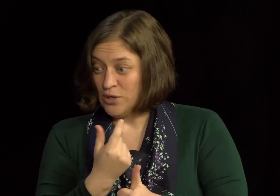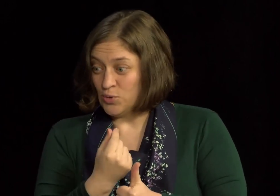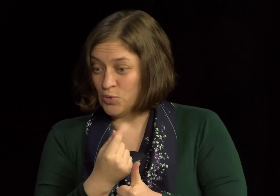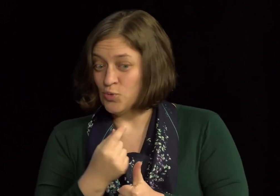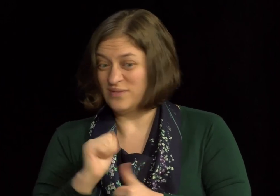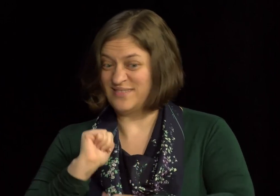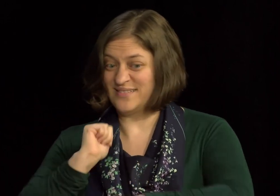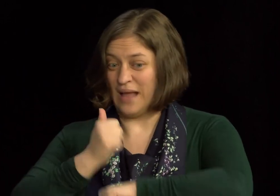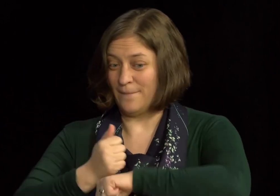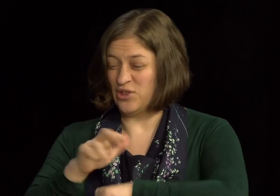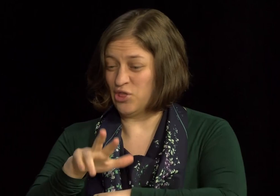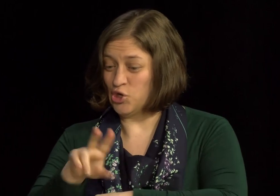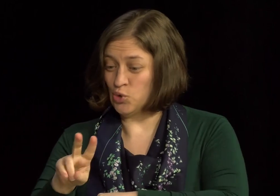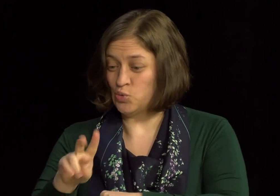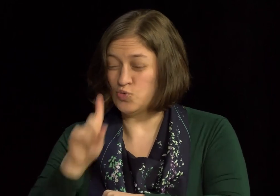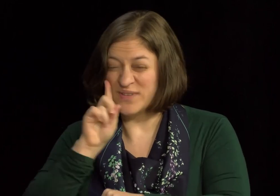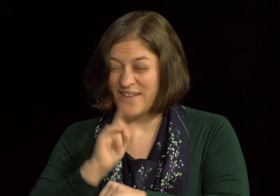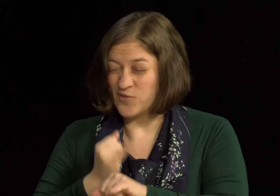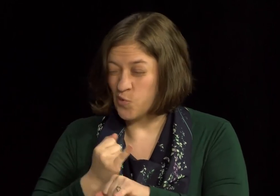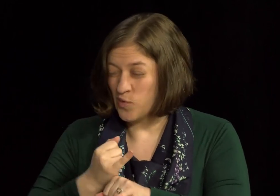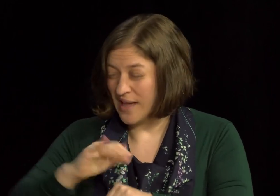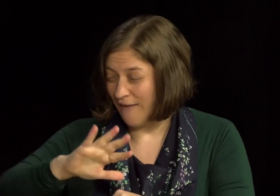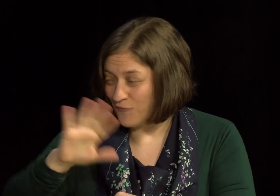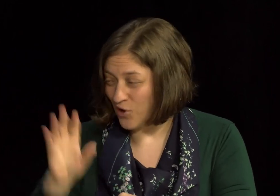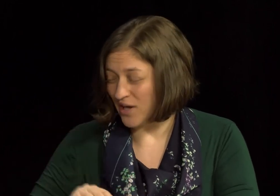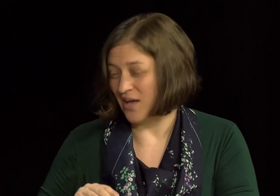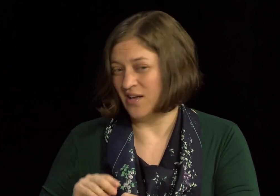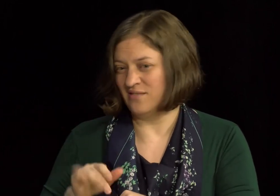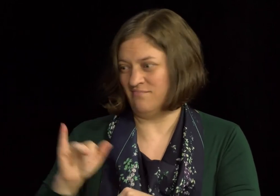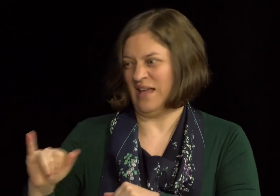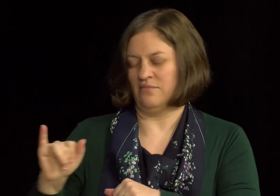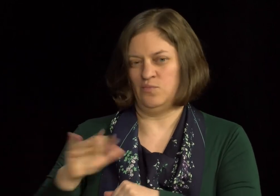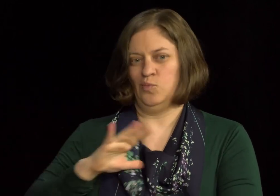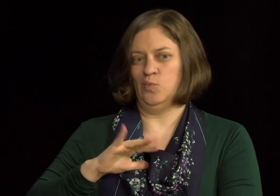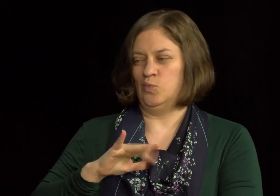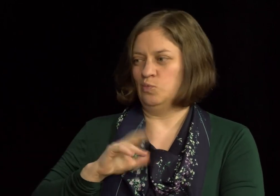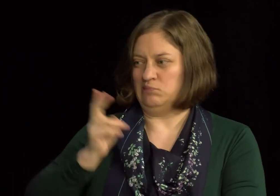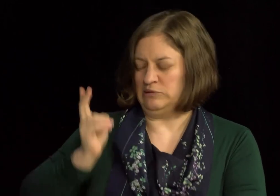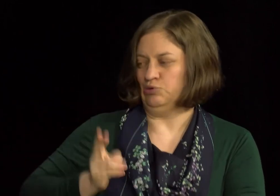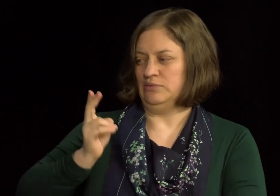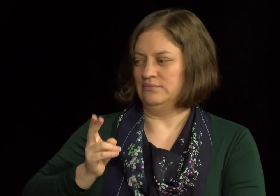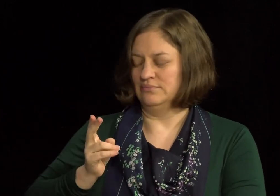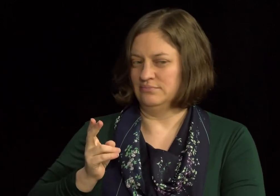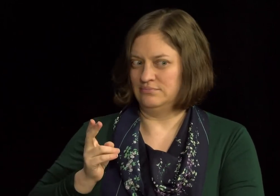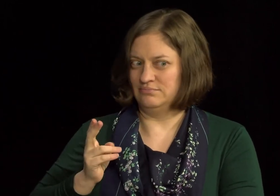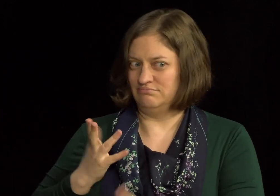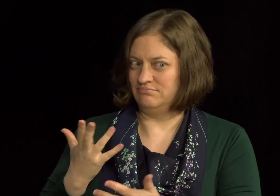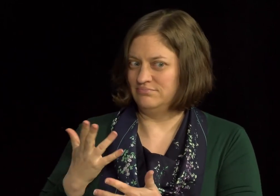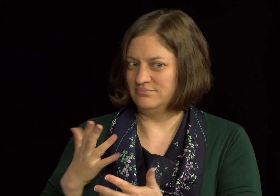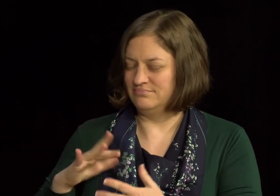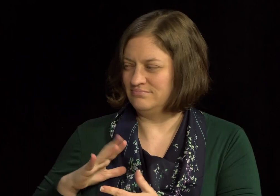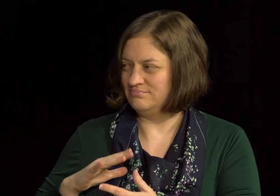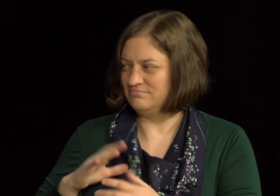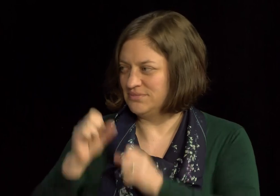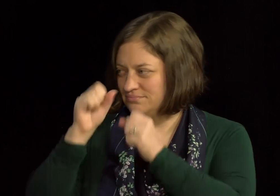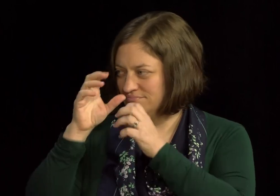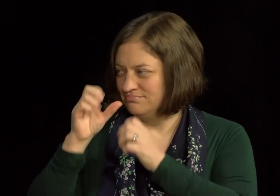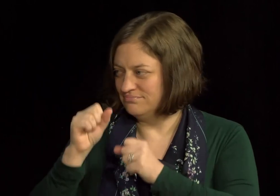um, University. Got his bachelor's there. Uh, and opened 32 deaf schools, uh, around the continent of Africa. So a very important